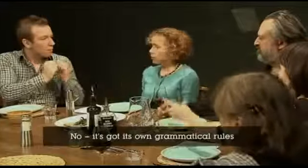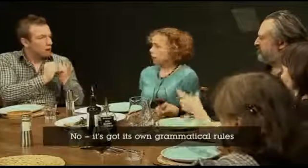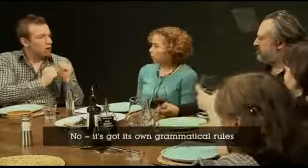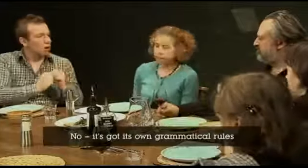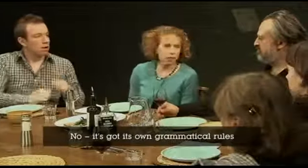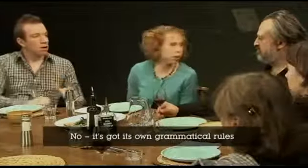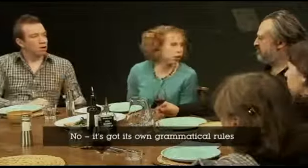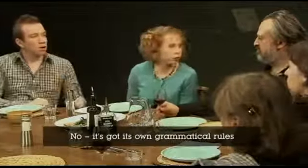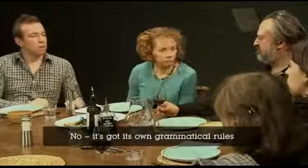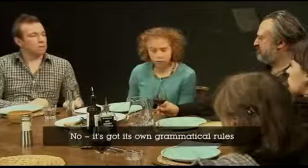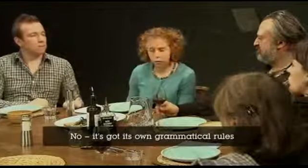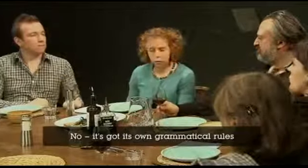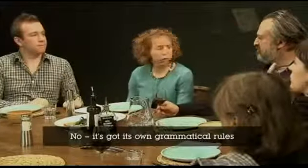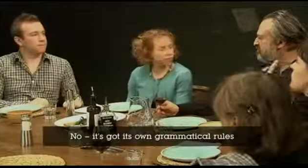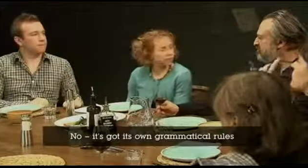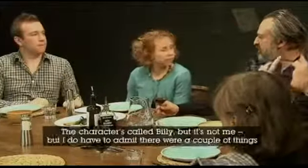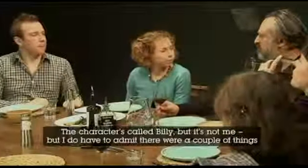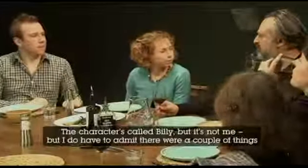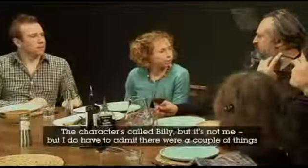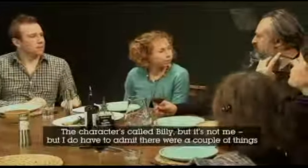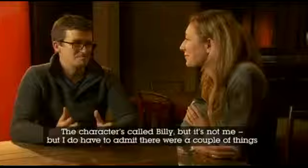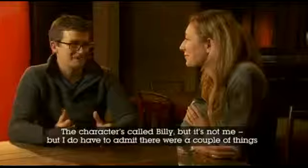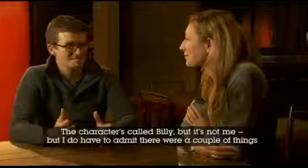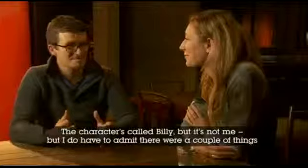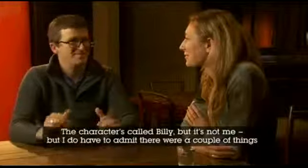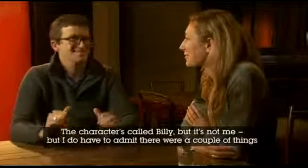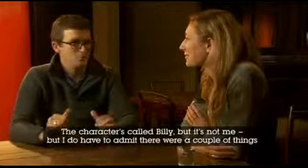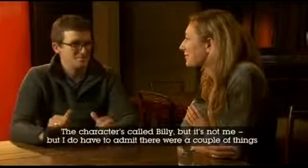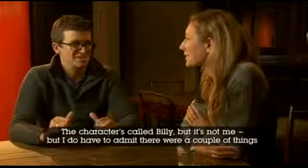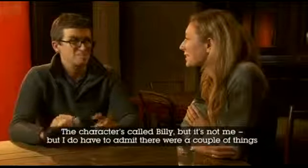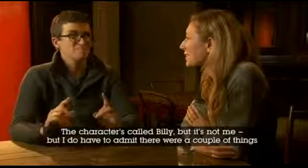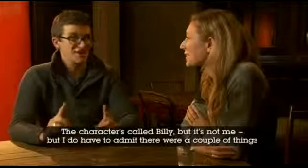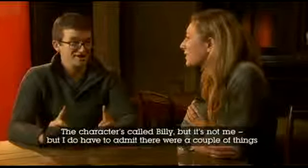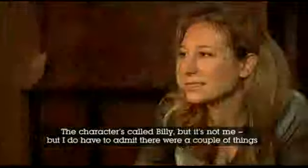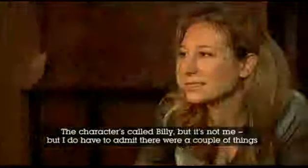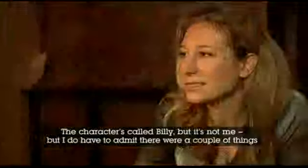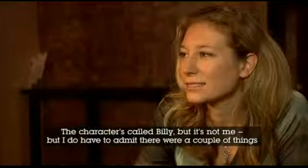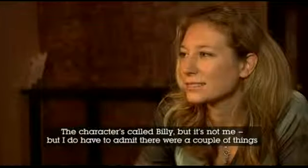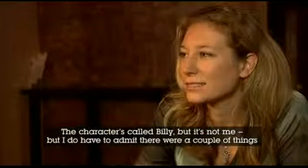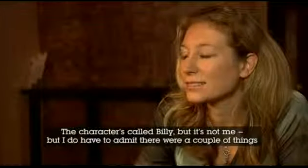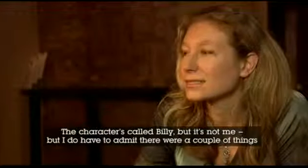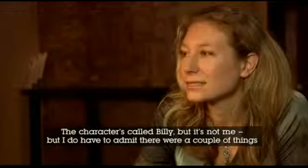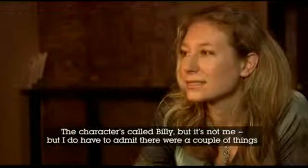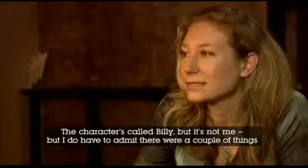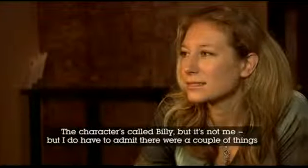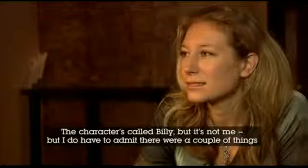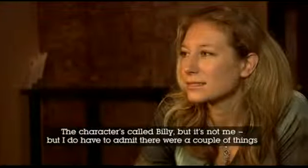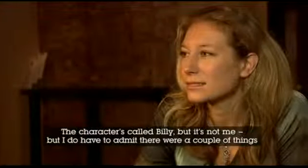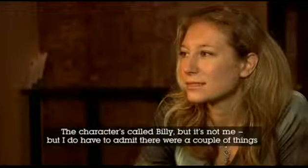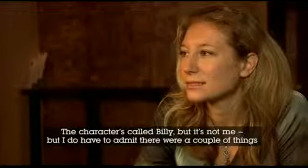No, it's got its own grammatical rules. The character's called Billy, but it's not me. But I do have to admit, there were a of things.